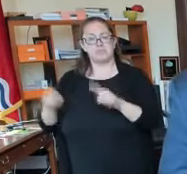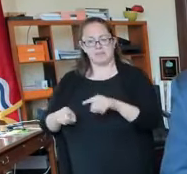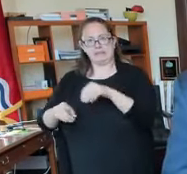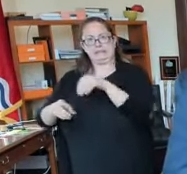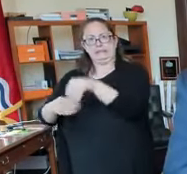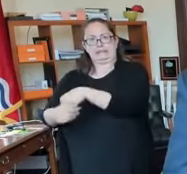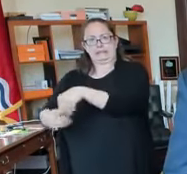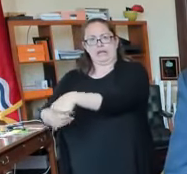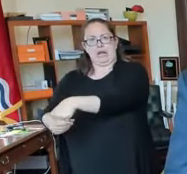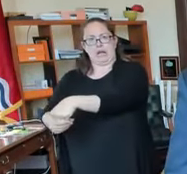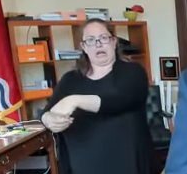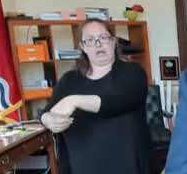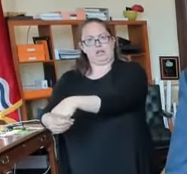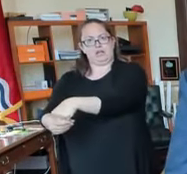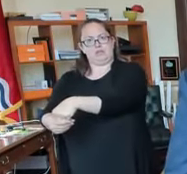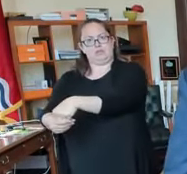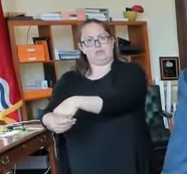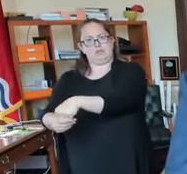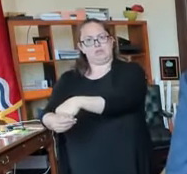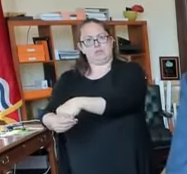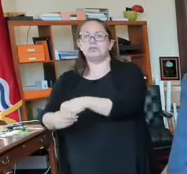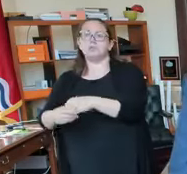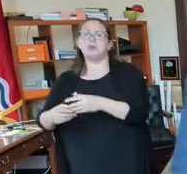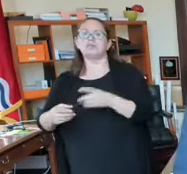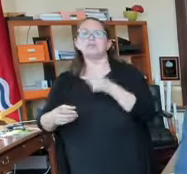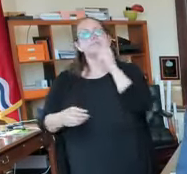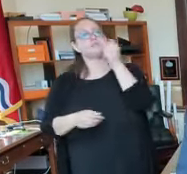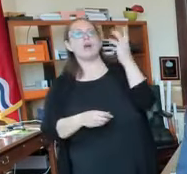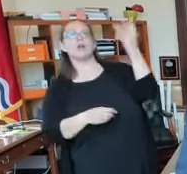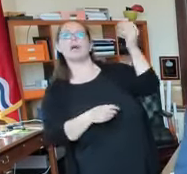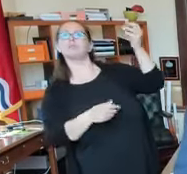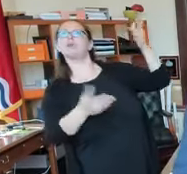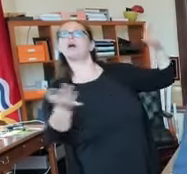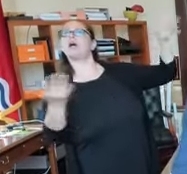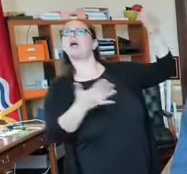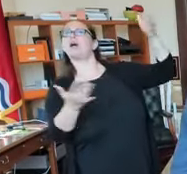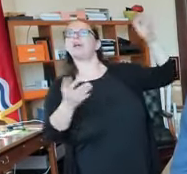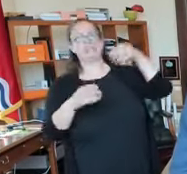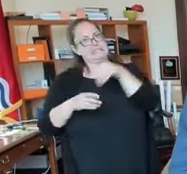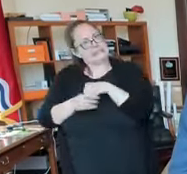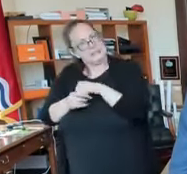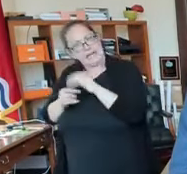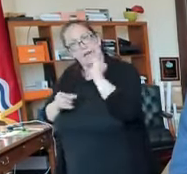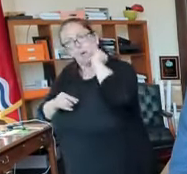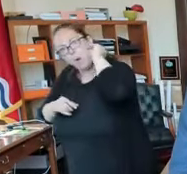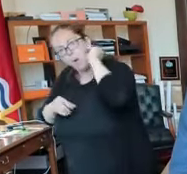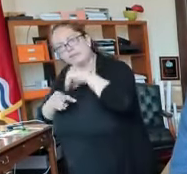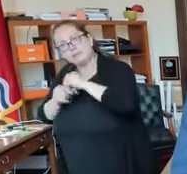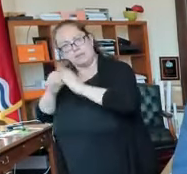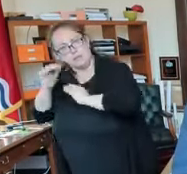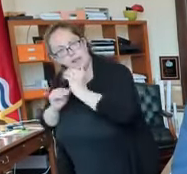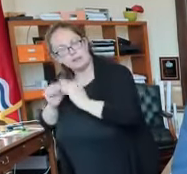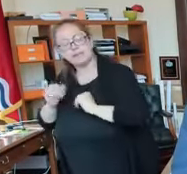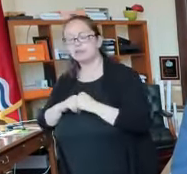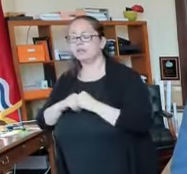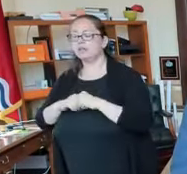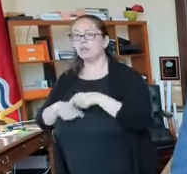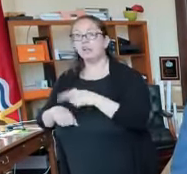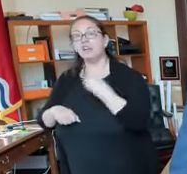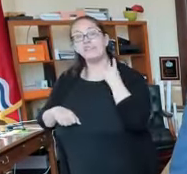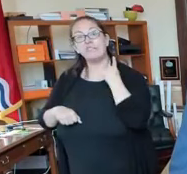So these are inside scenes versus outside crime scenes. The majority of the victims